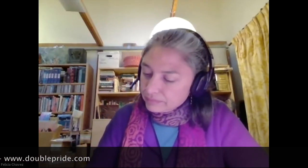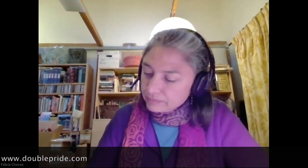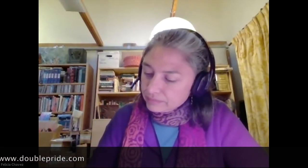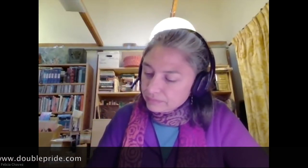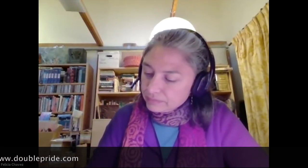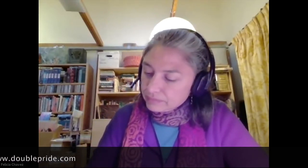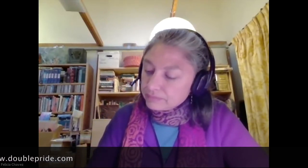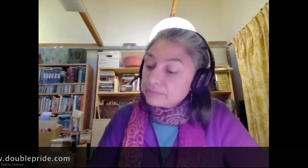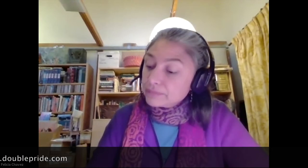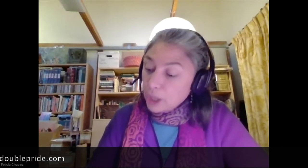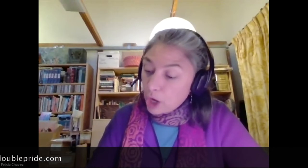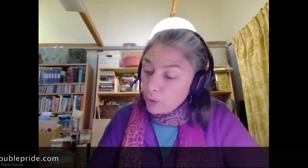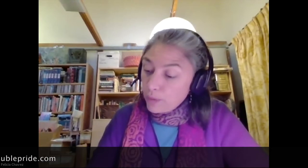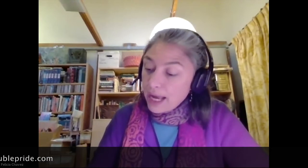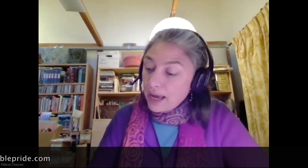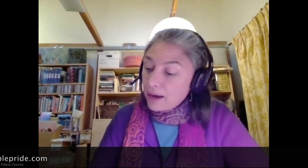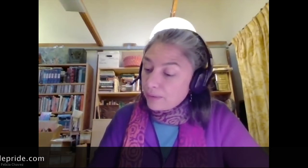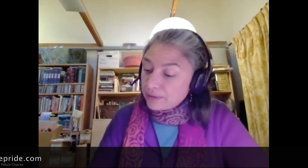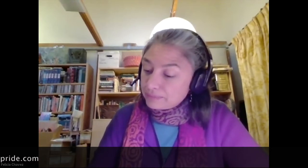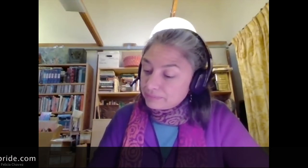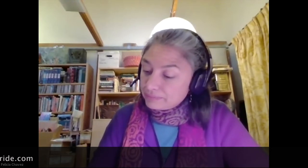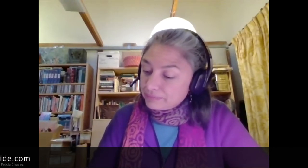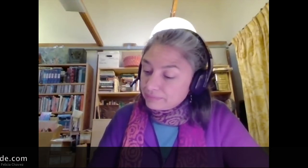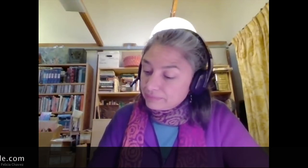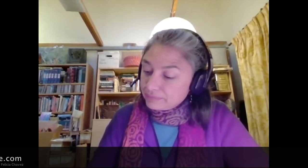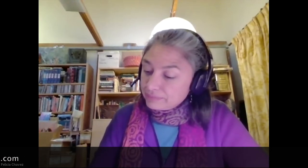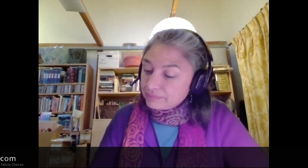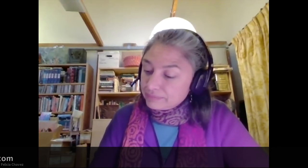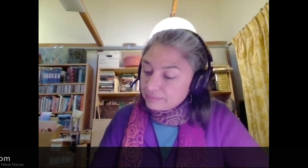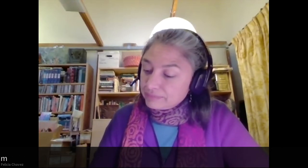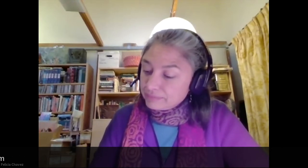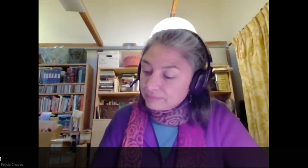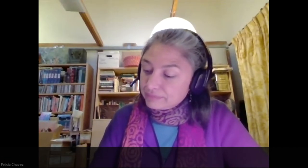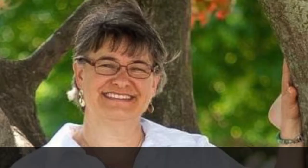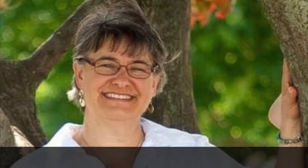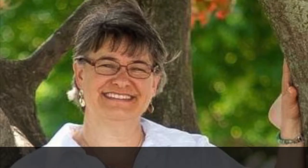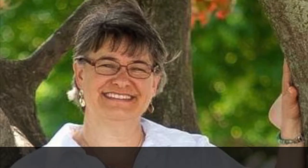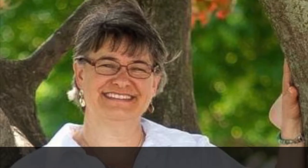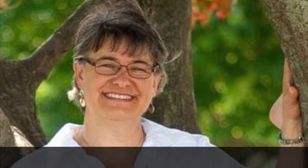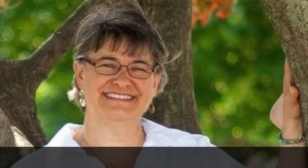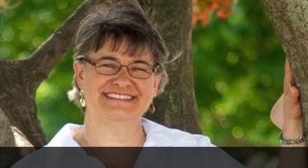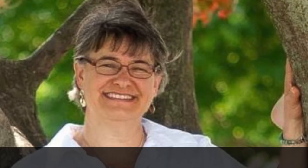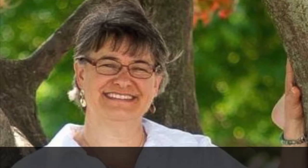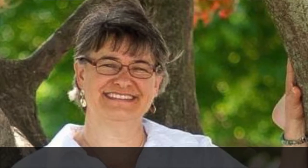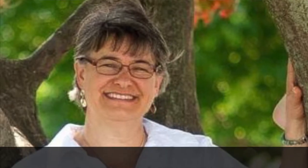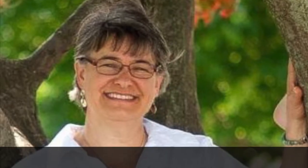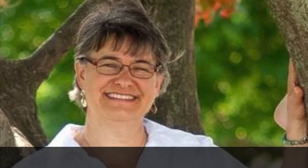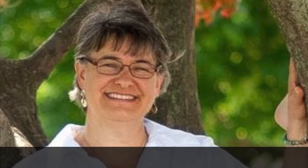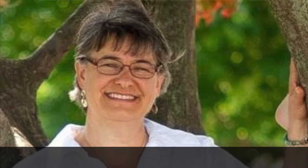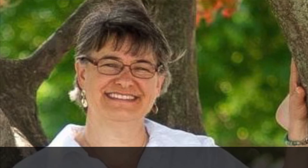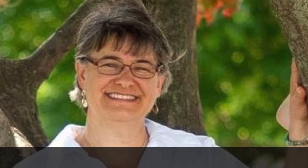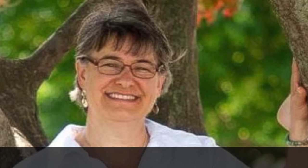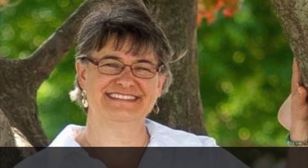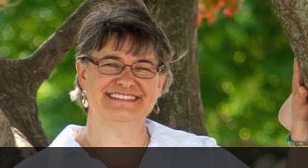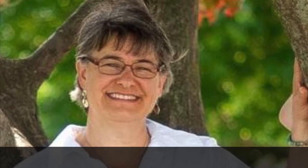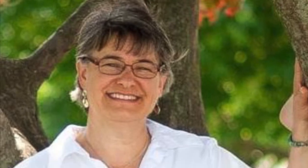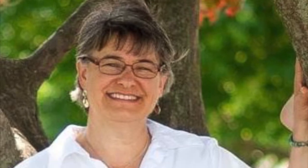thinking oh wow and so i'm an expert in dysfunctional family patterns of